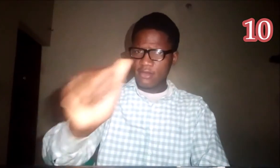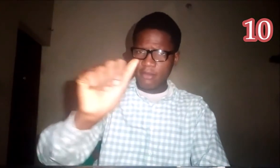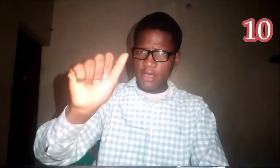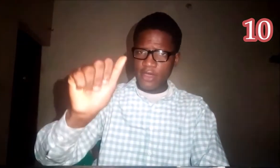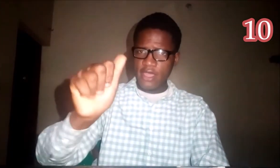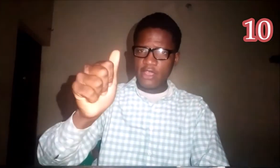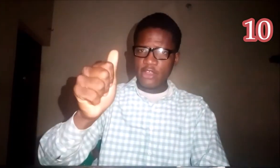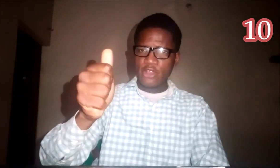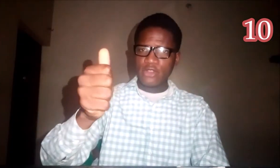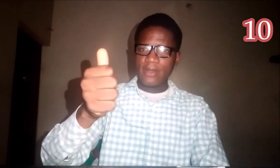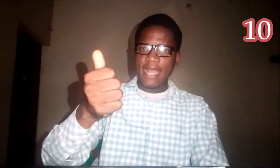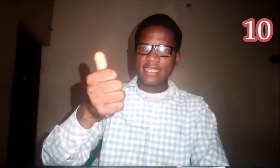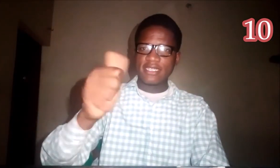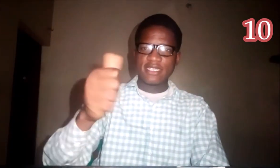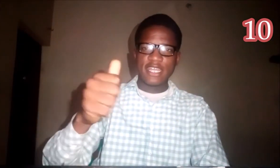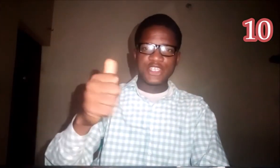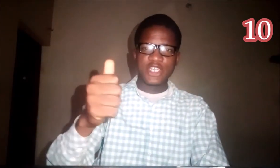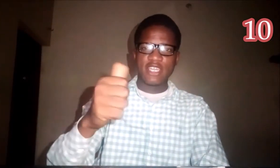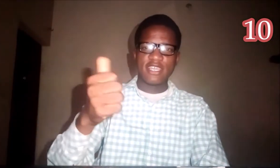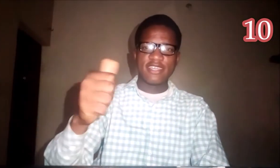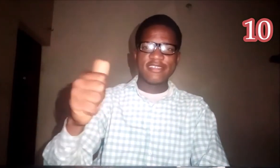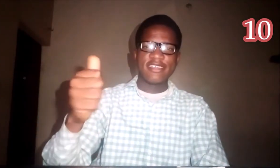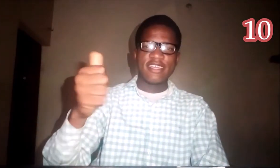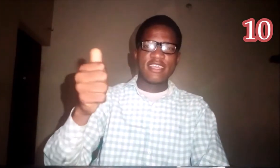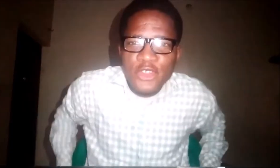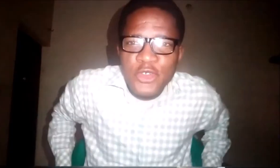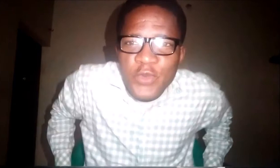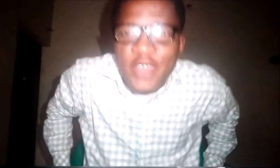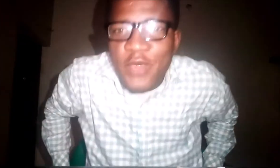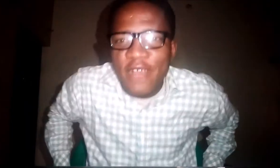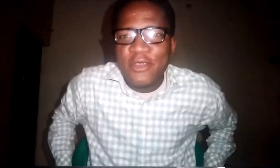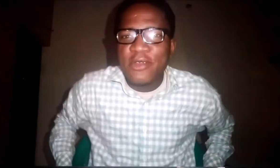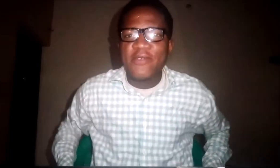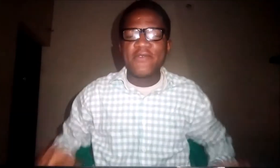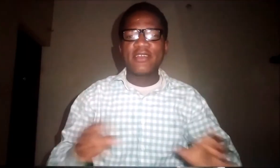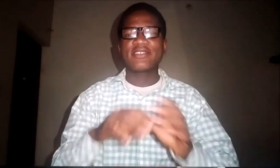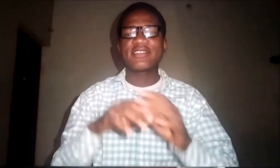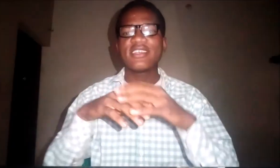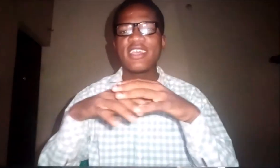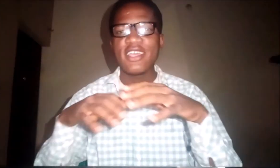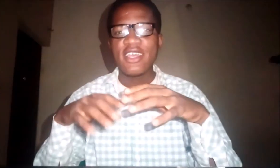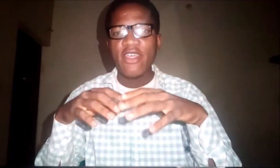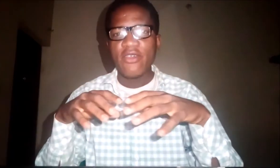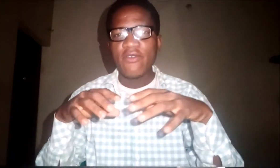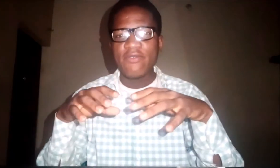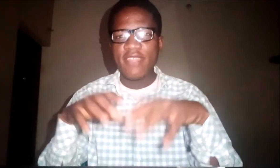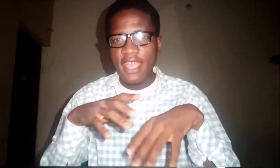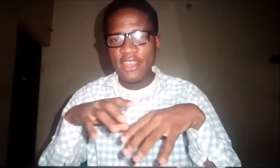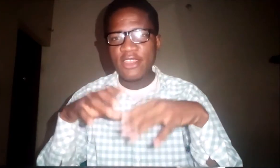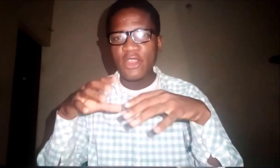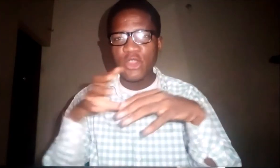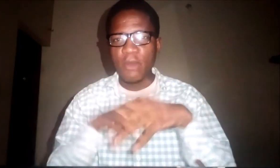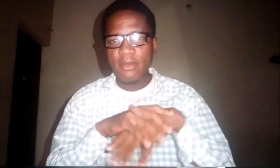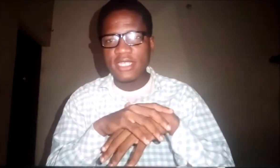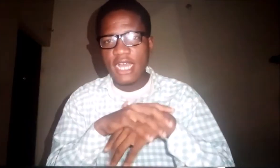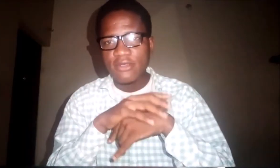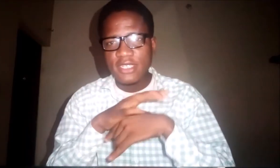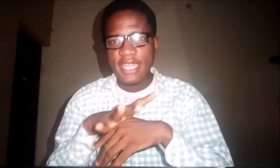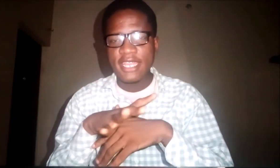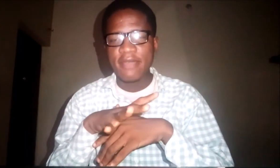Remember your A. Do it like this. And shake. Good week. We now know the first ten numbers. How to sign them.